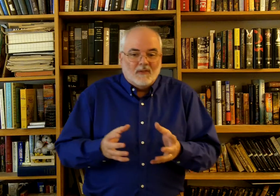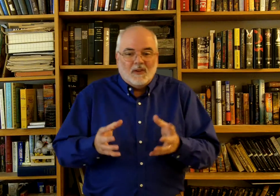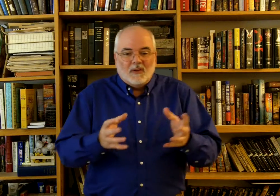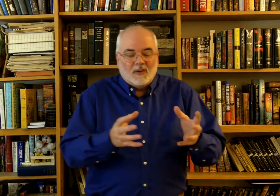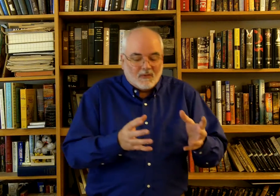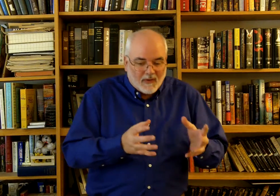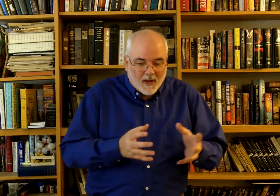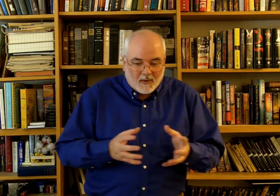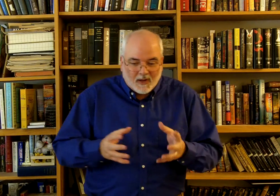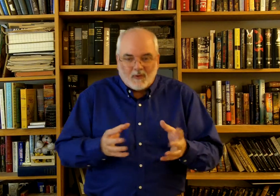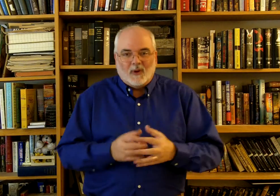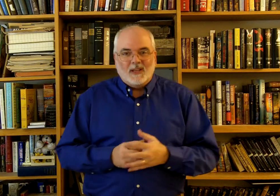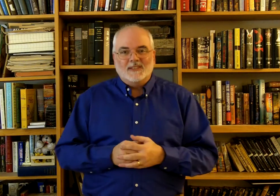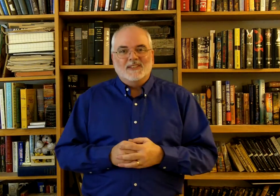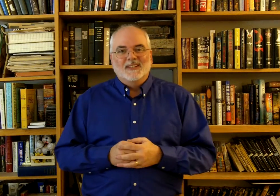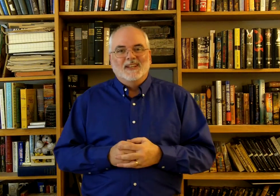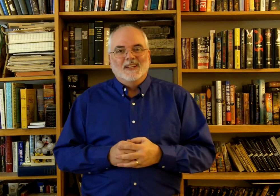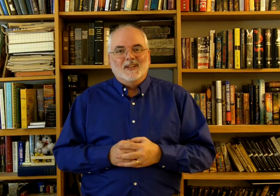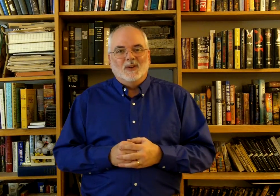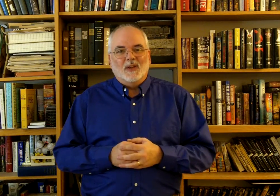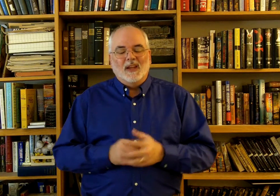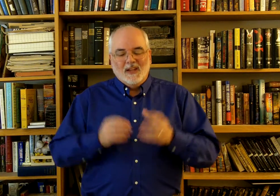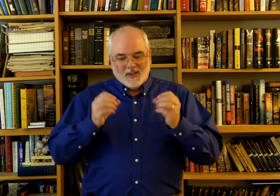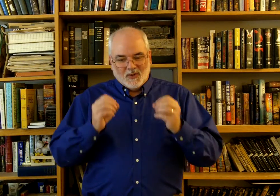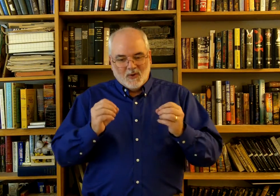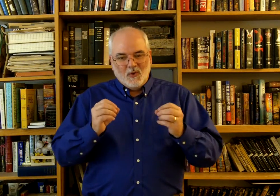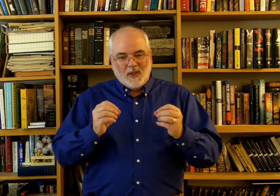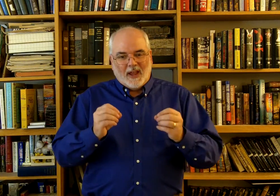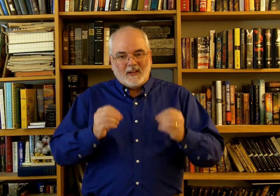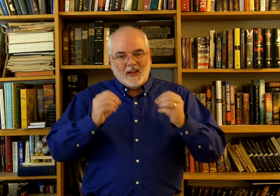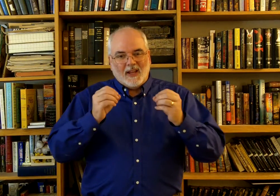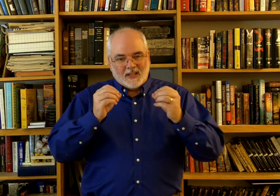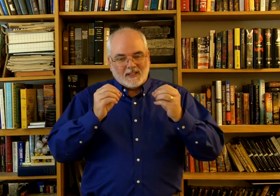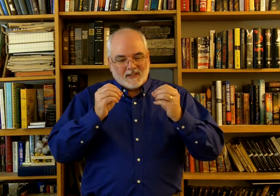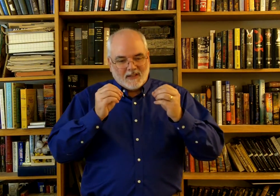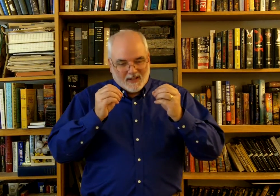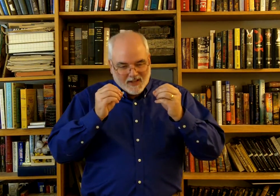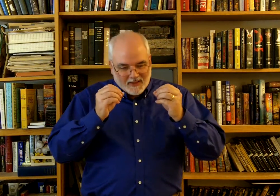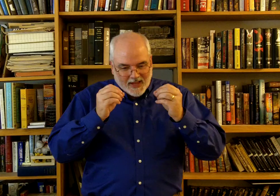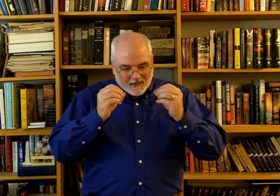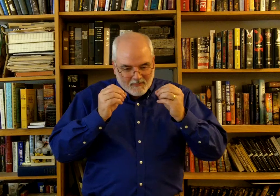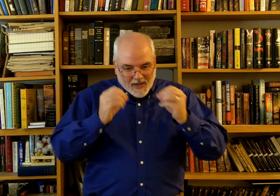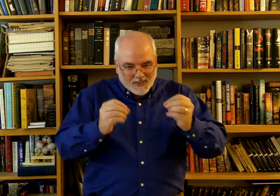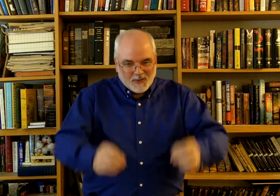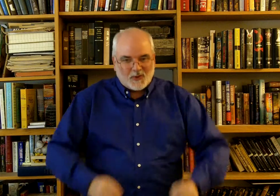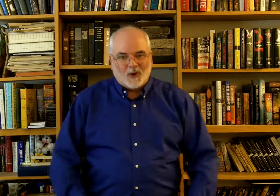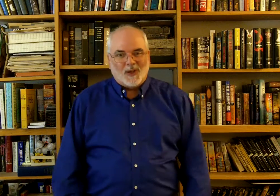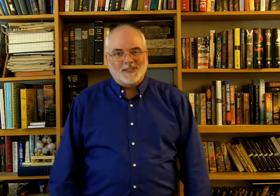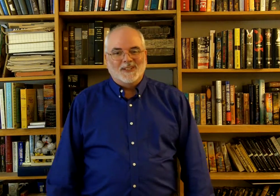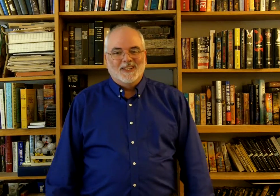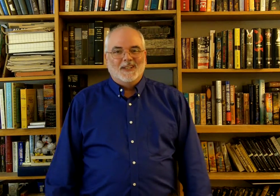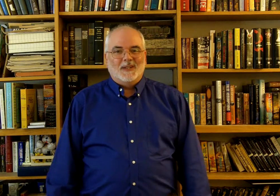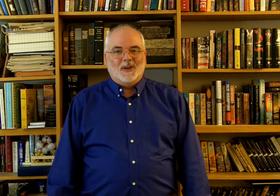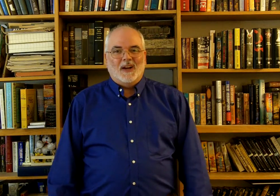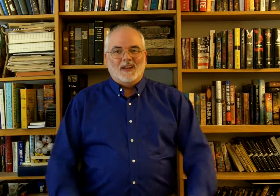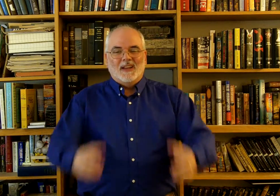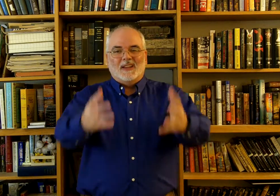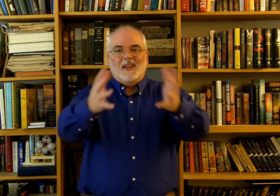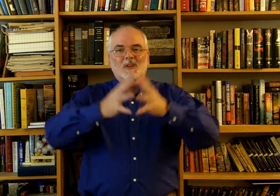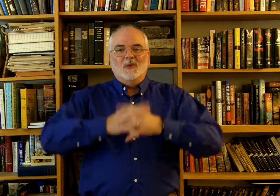in the family of Christ. Okay. Do that. Get that message across. All right. Thank you.